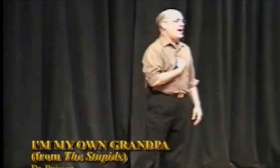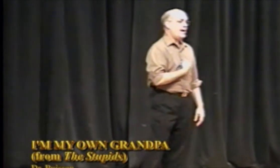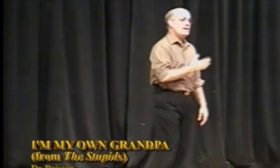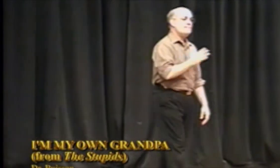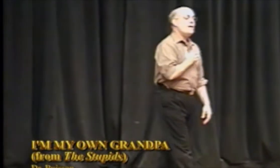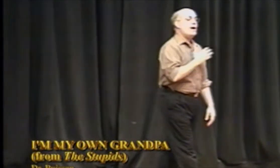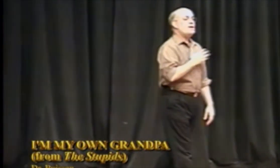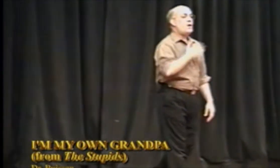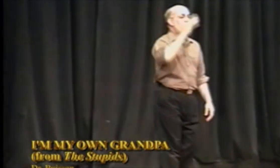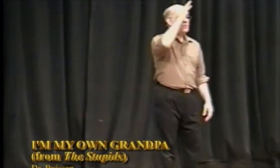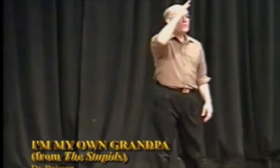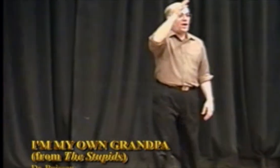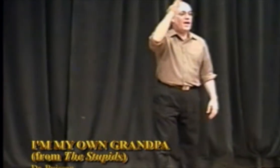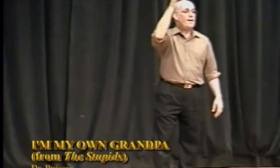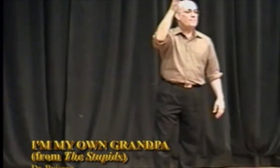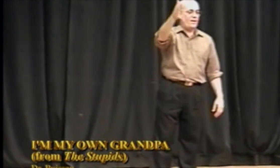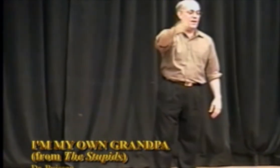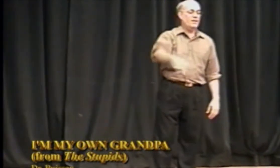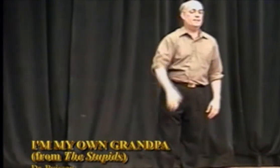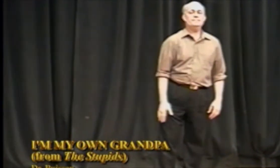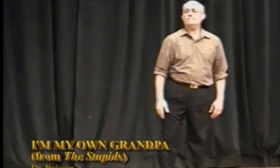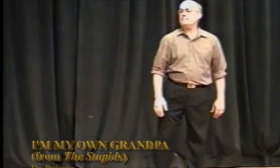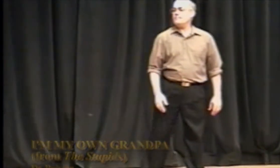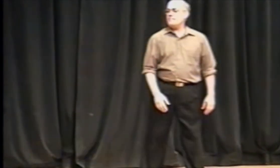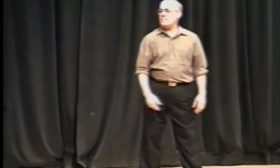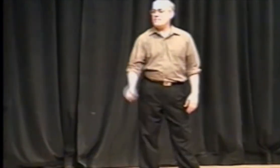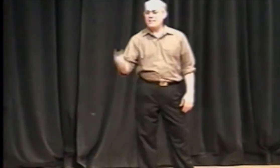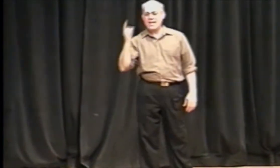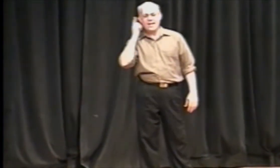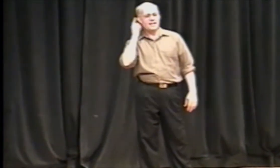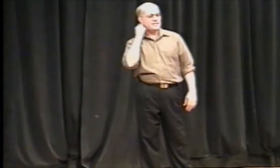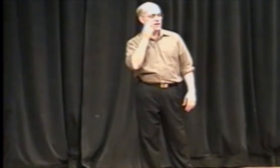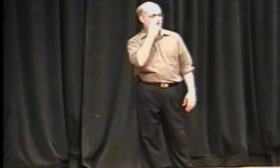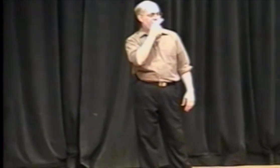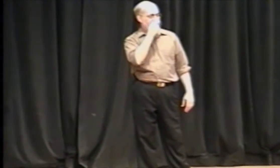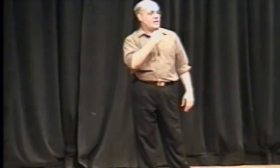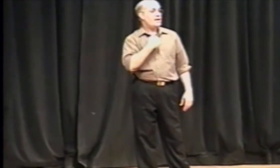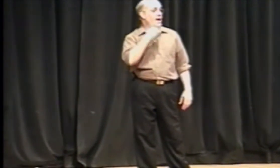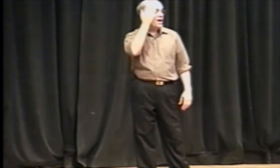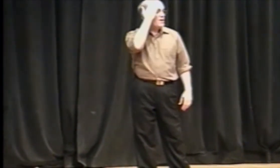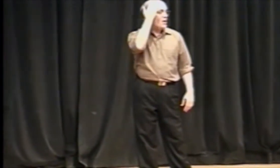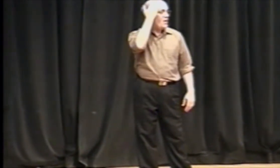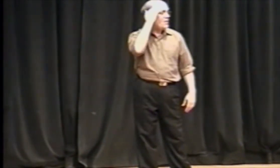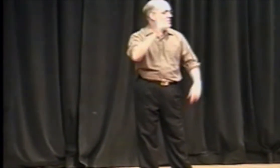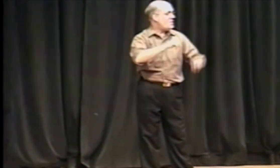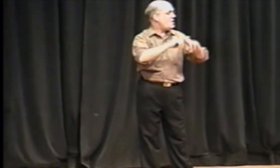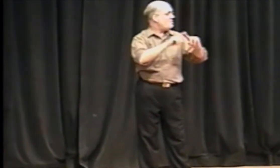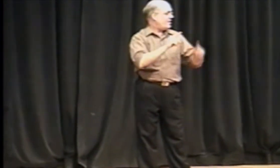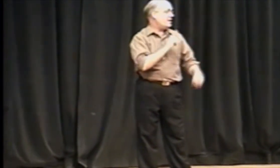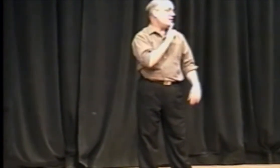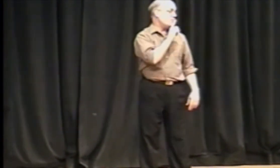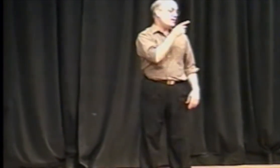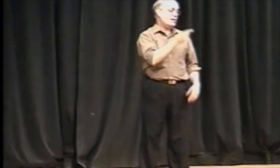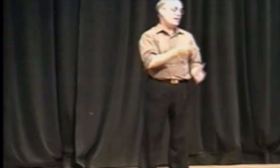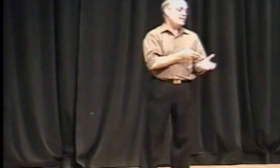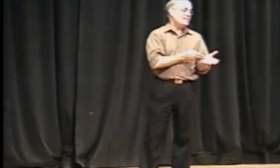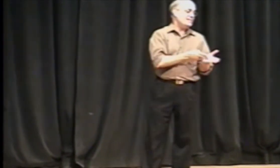I'm my own grandpa. It sounds funny, I know, but it really